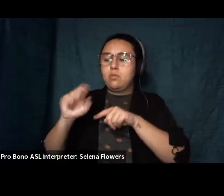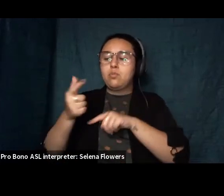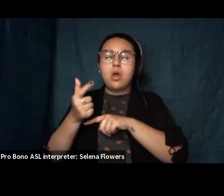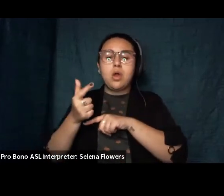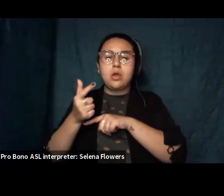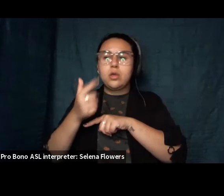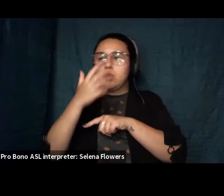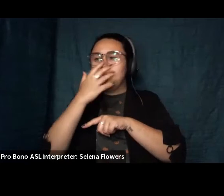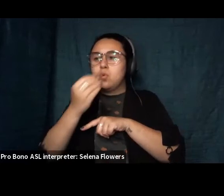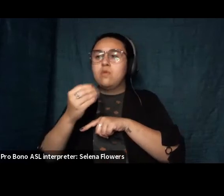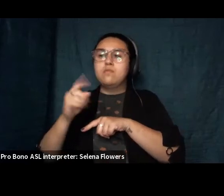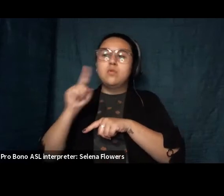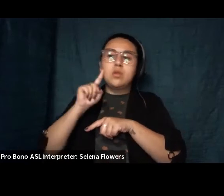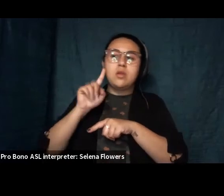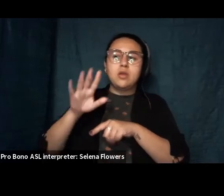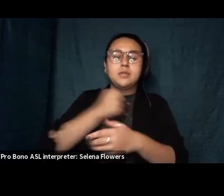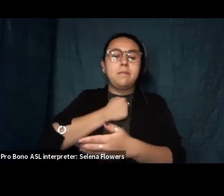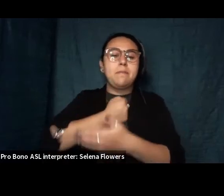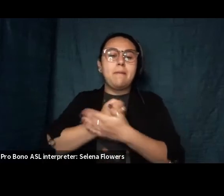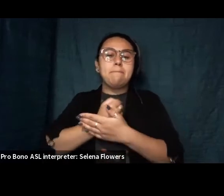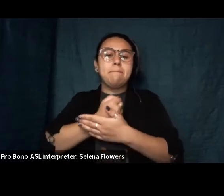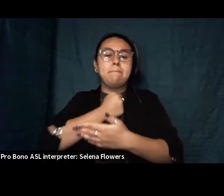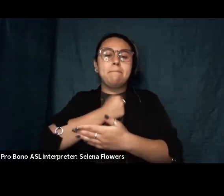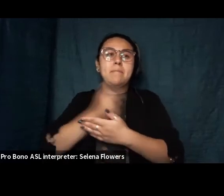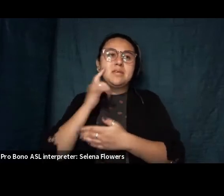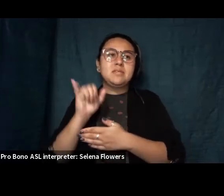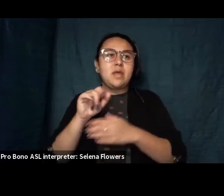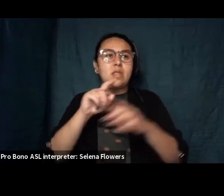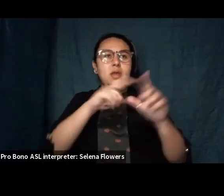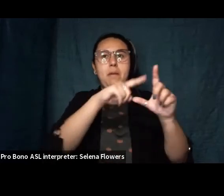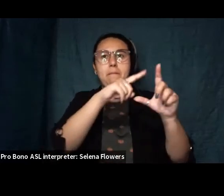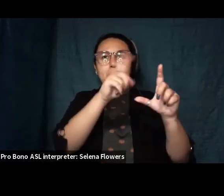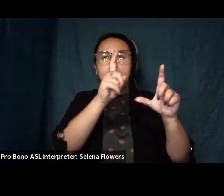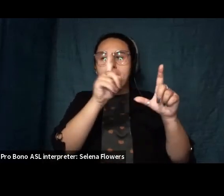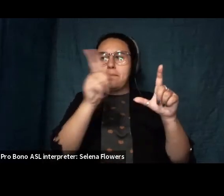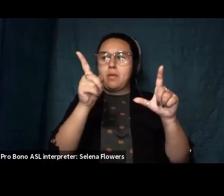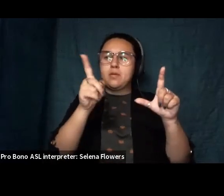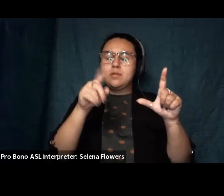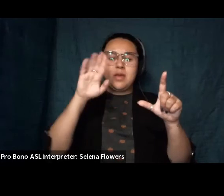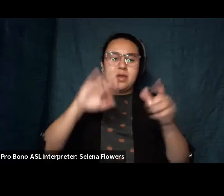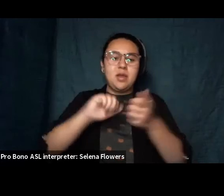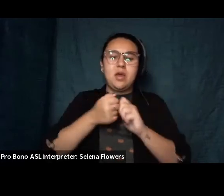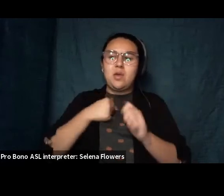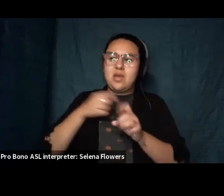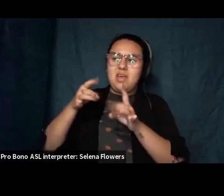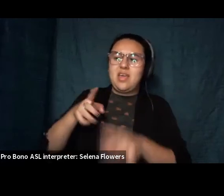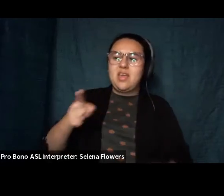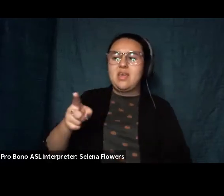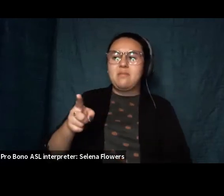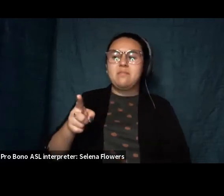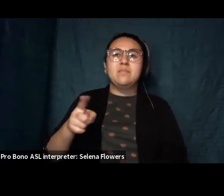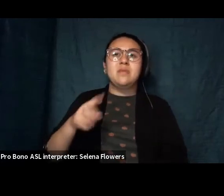of his heart i know how to dread him dread like a trip wire dread like thirst